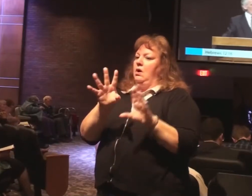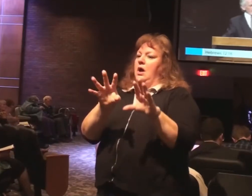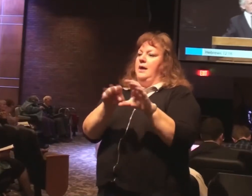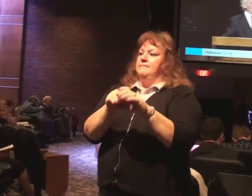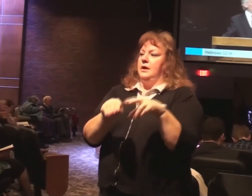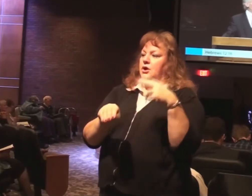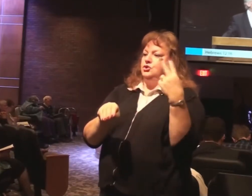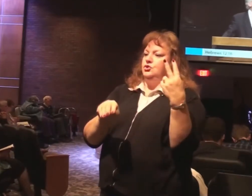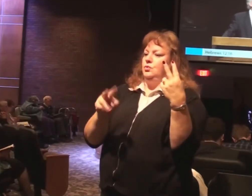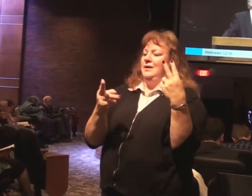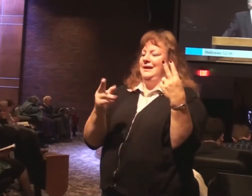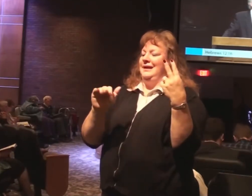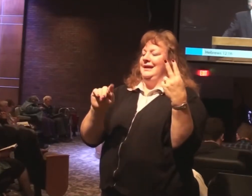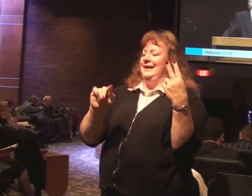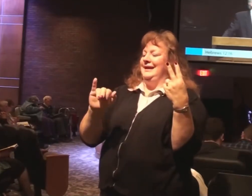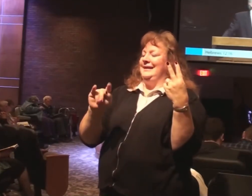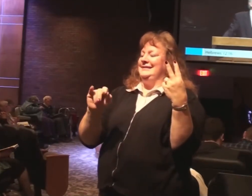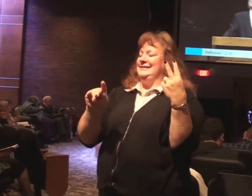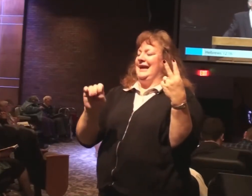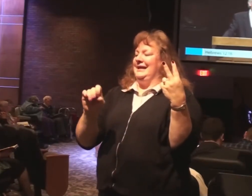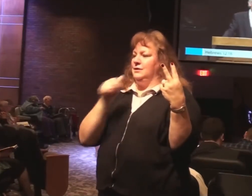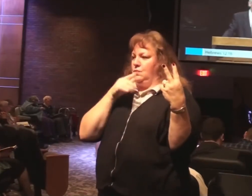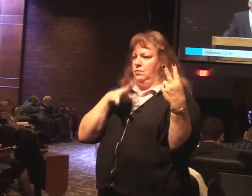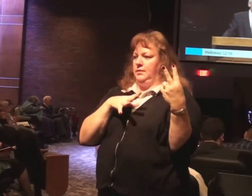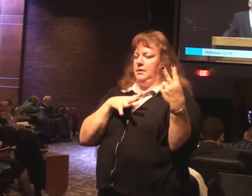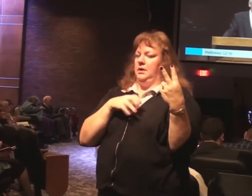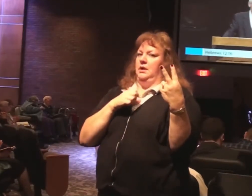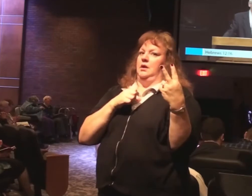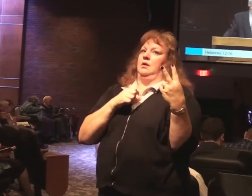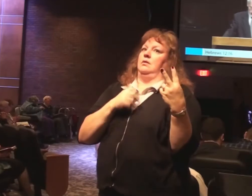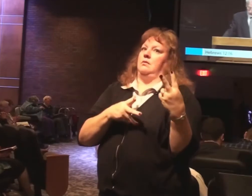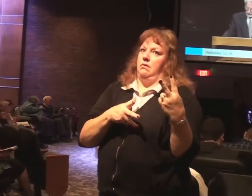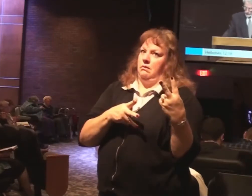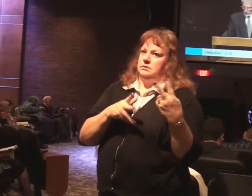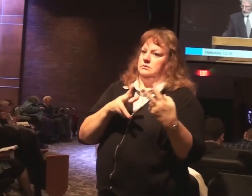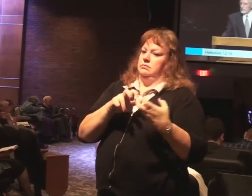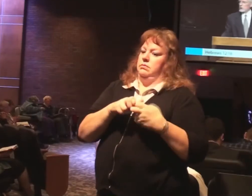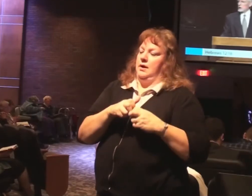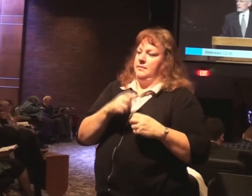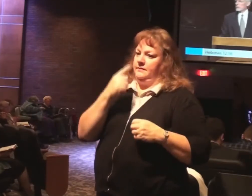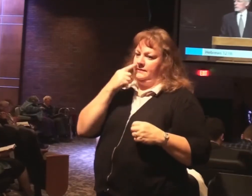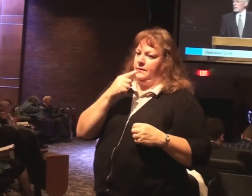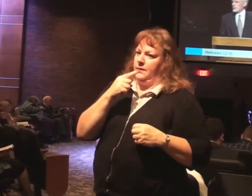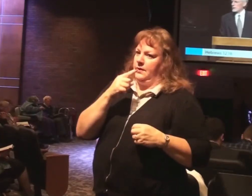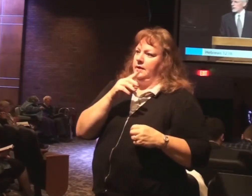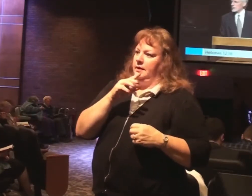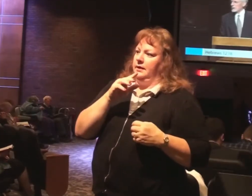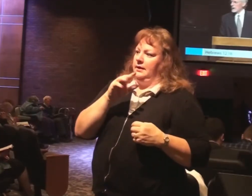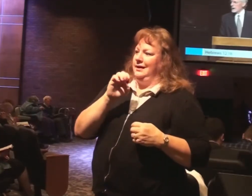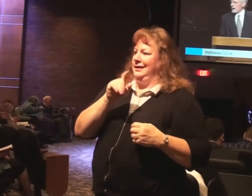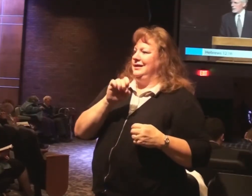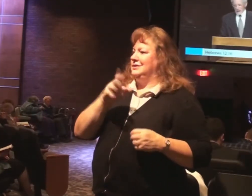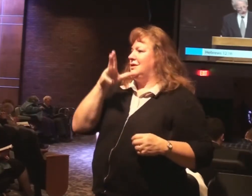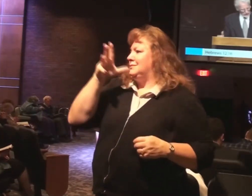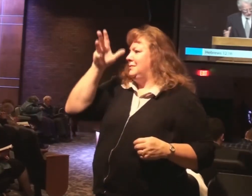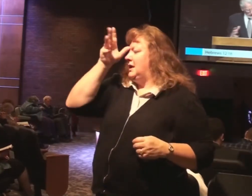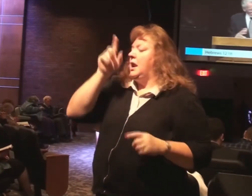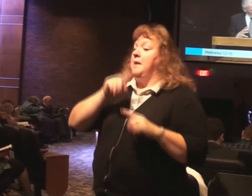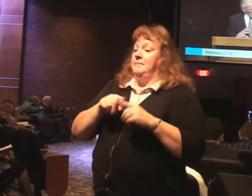Hittite women. And they caused grief to his parents. That is in Genesis 26. But I think in the context